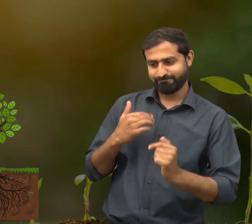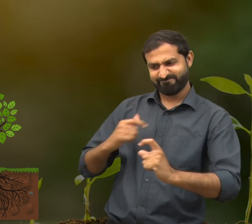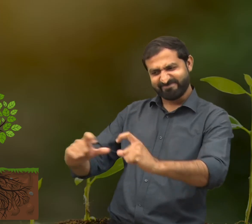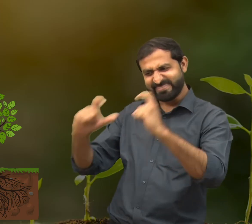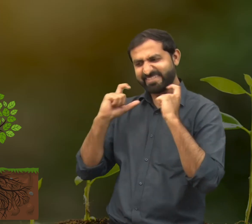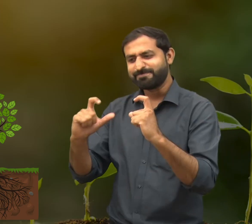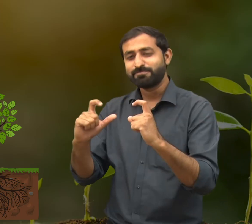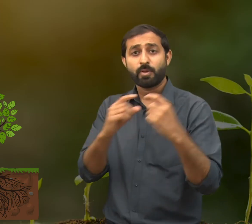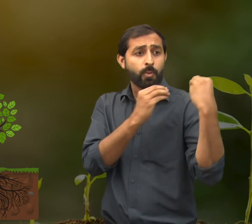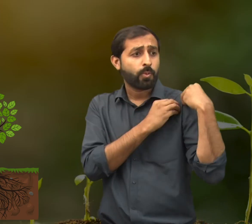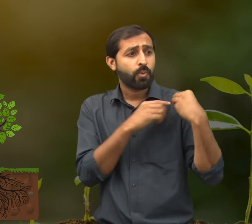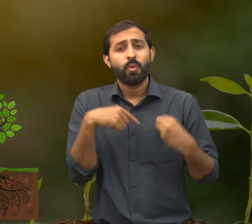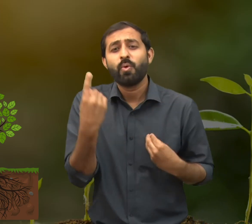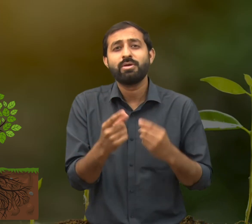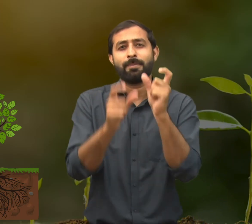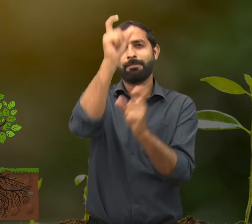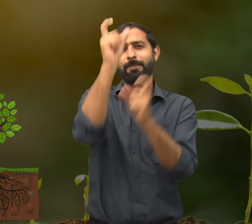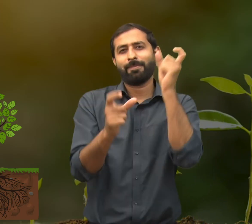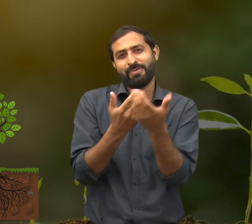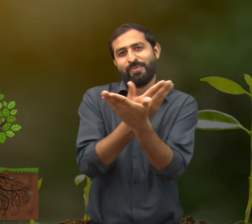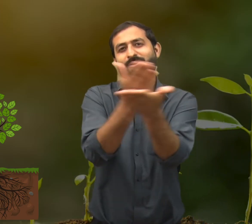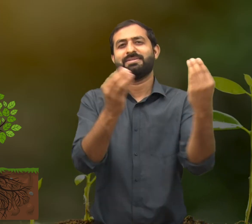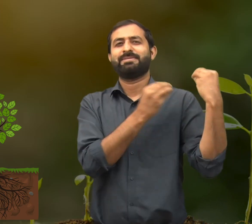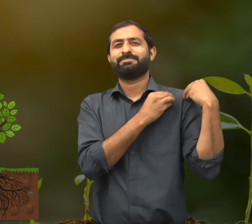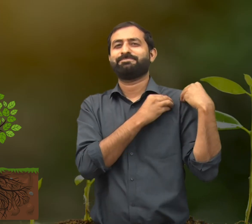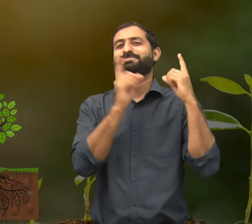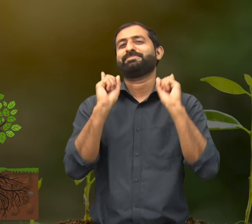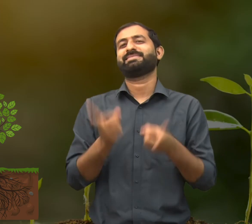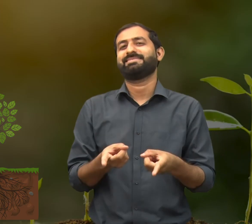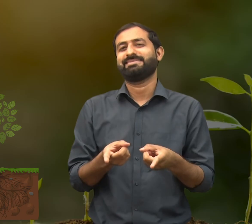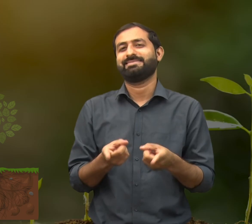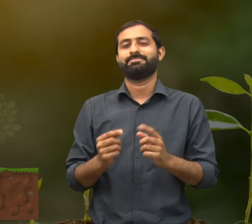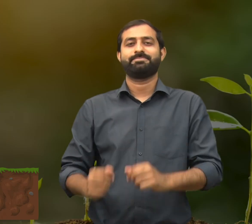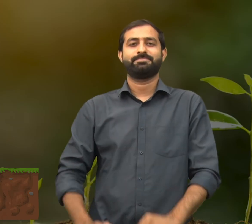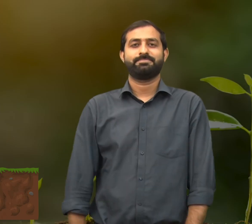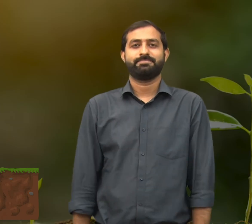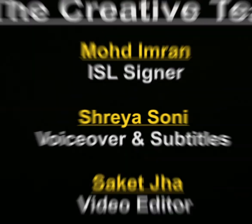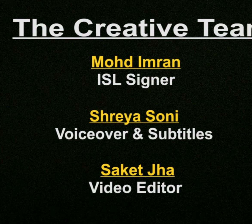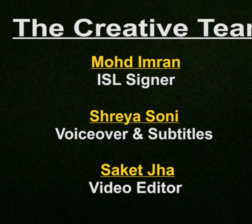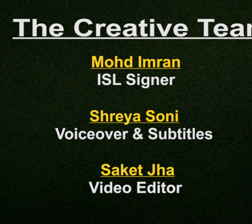is our responsibility to protect the plants and trees. Do